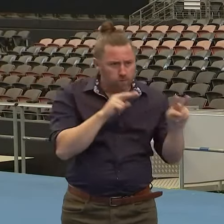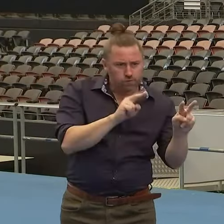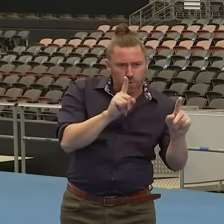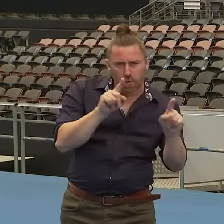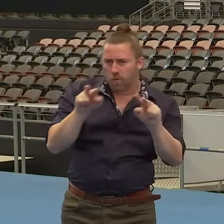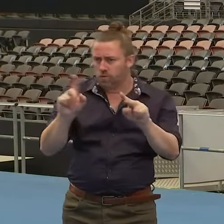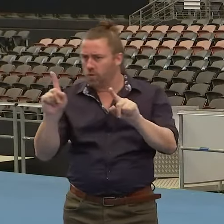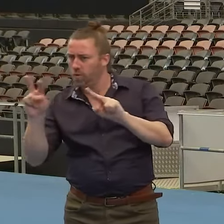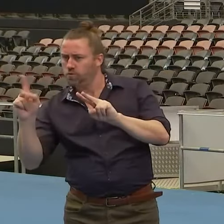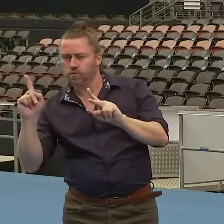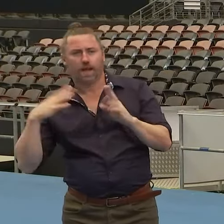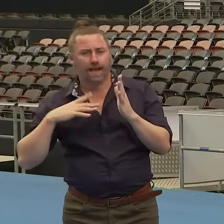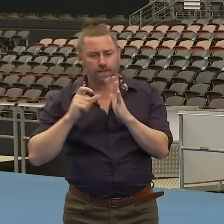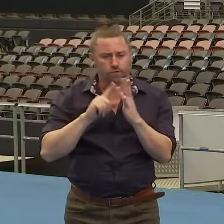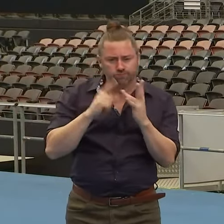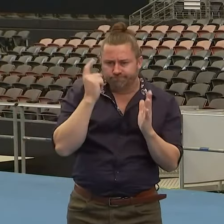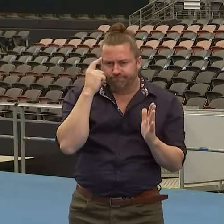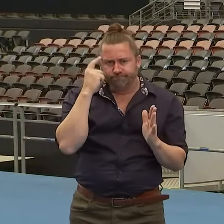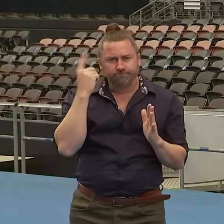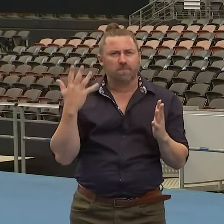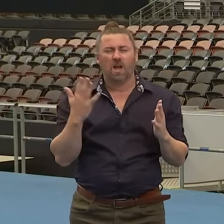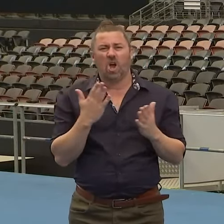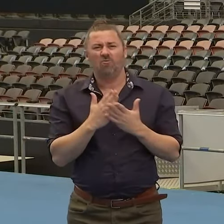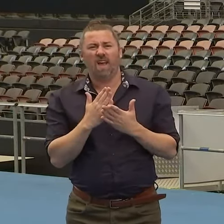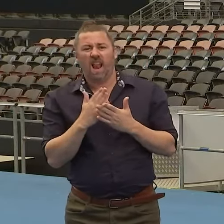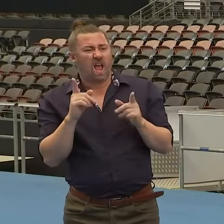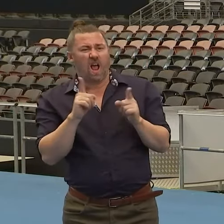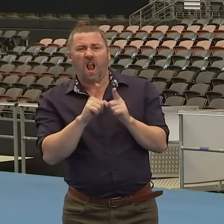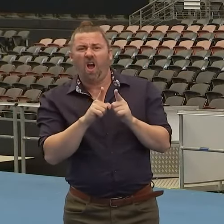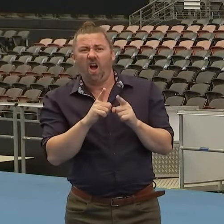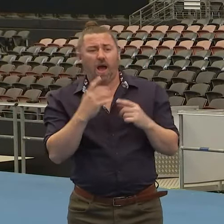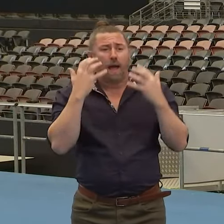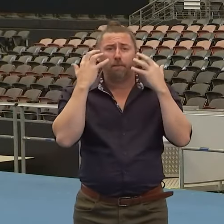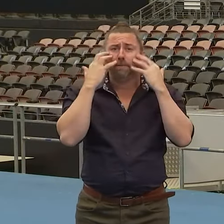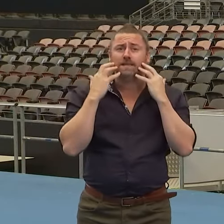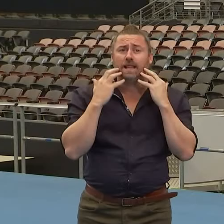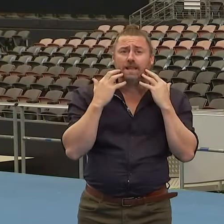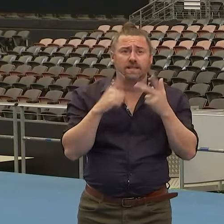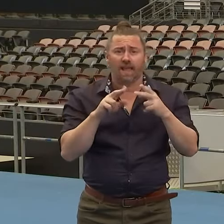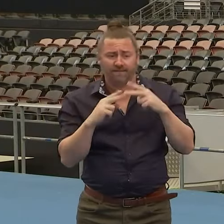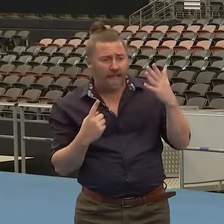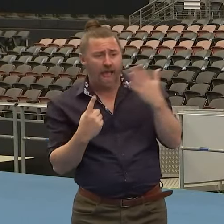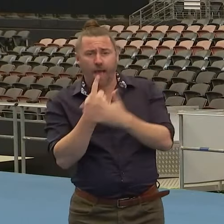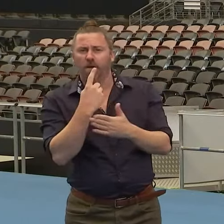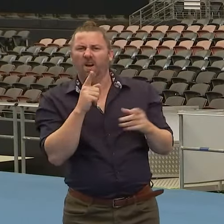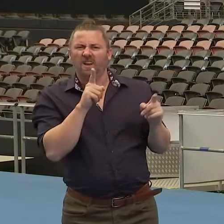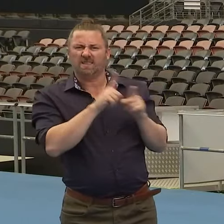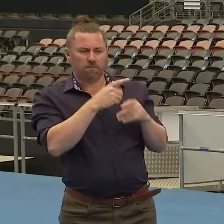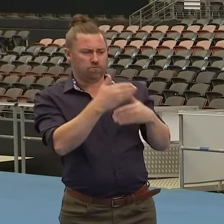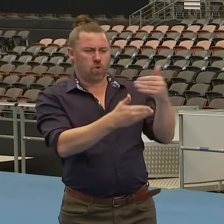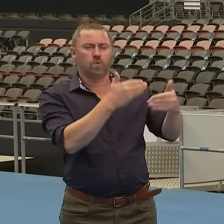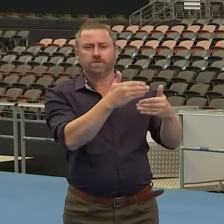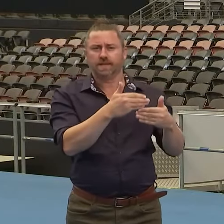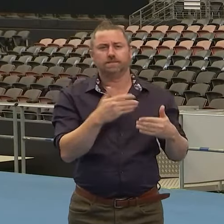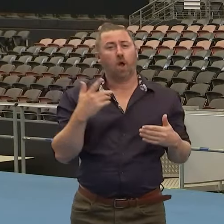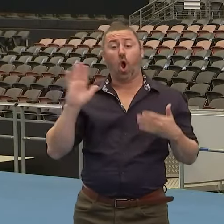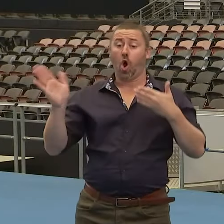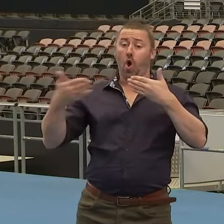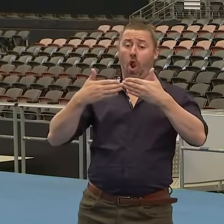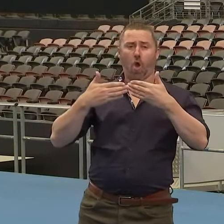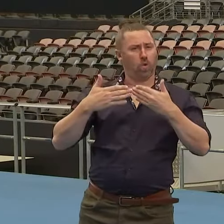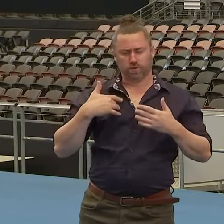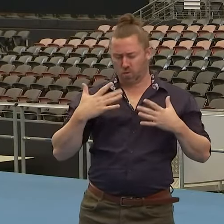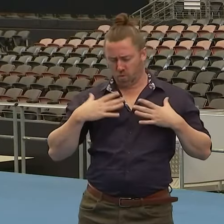But obviously, we'll be treating it like it is any other breakout at this point in time. But the closing of schools will become our last resort.